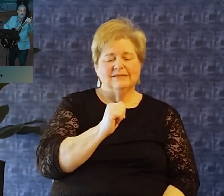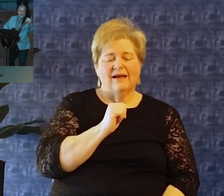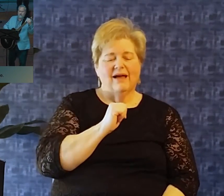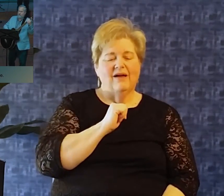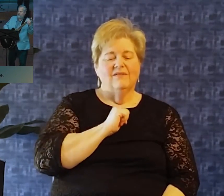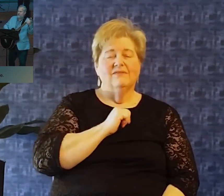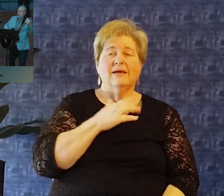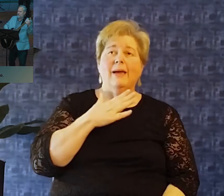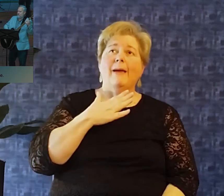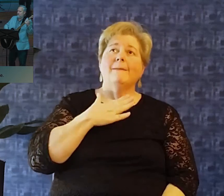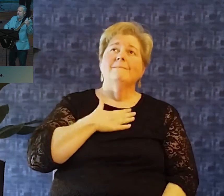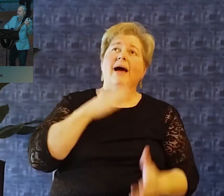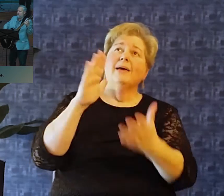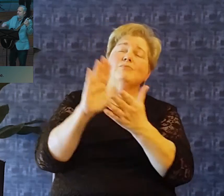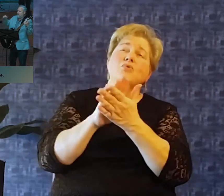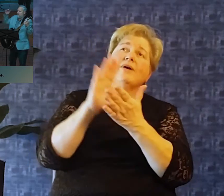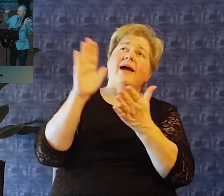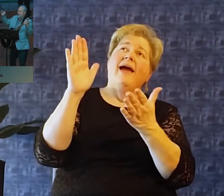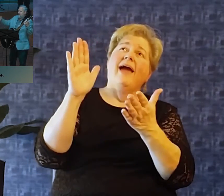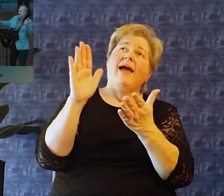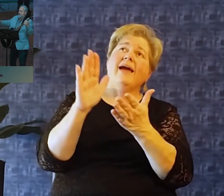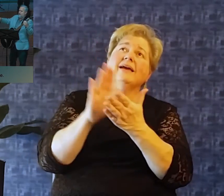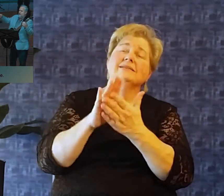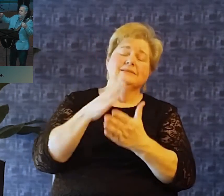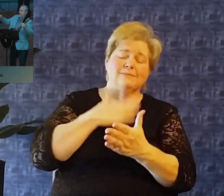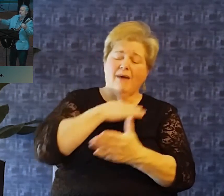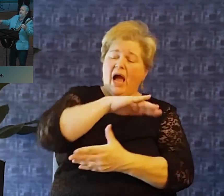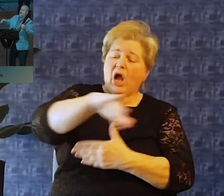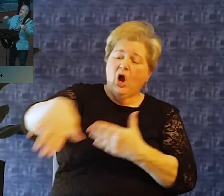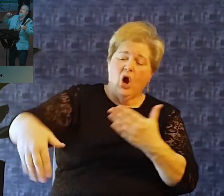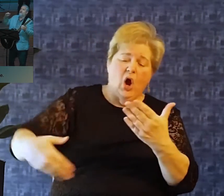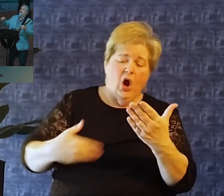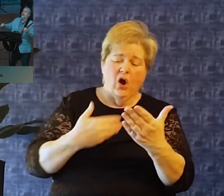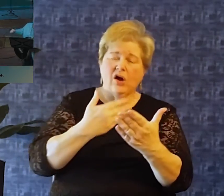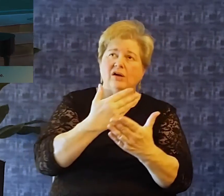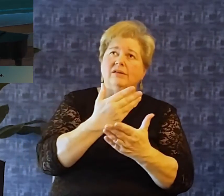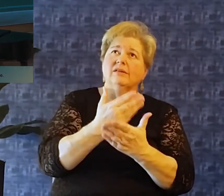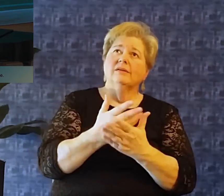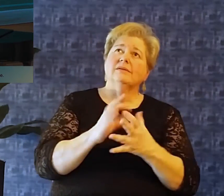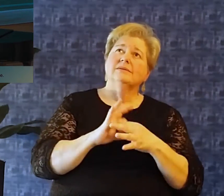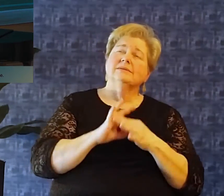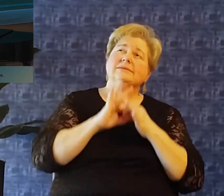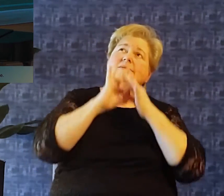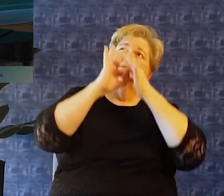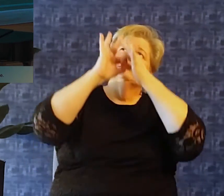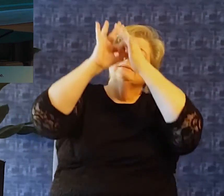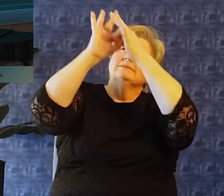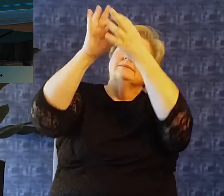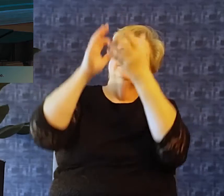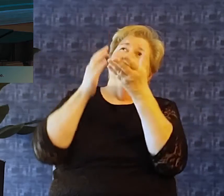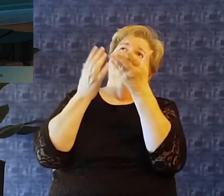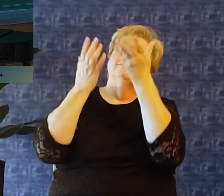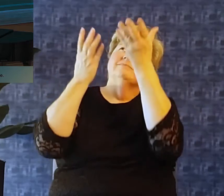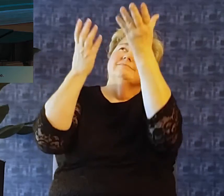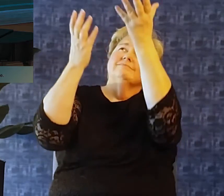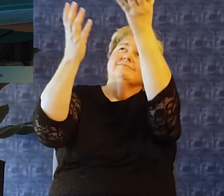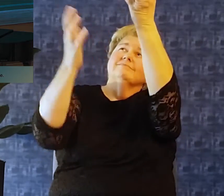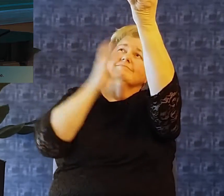My praise, my all, shall be for